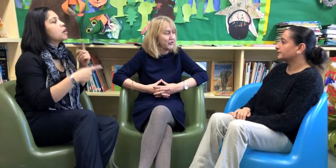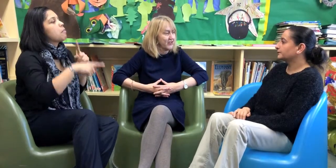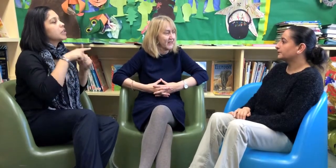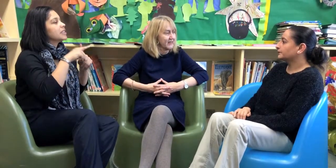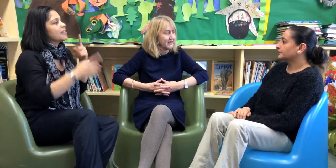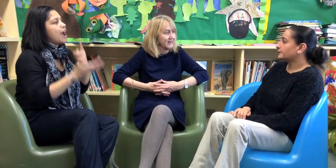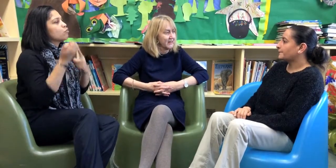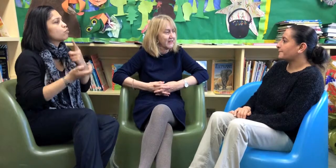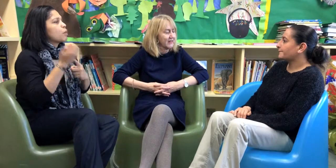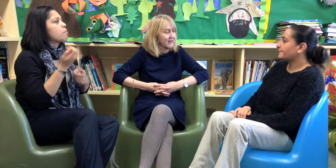project?